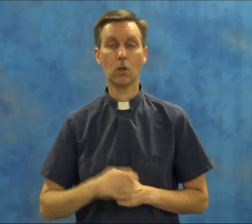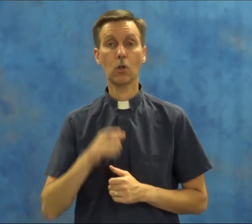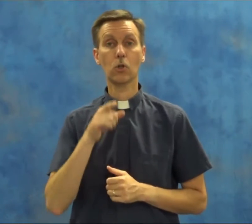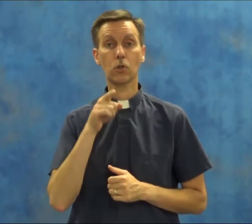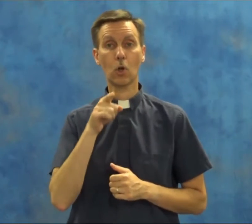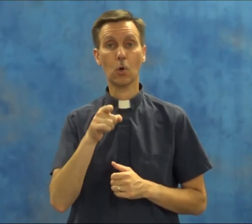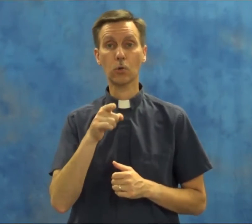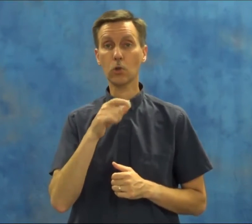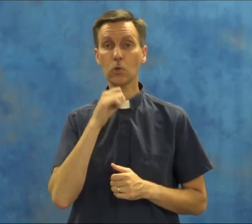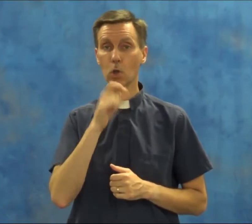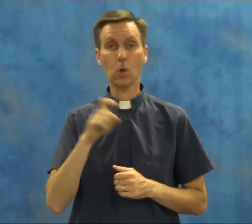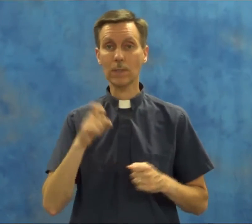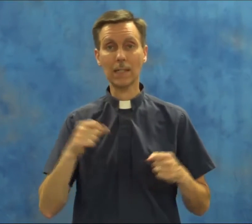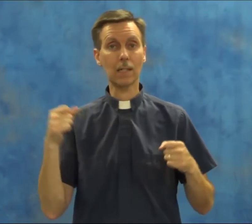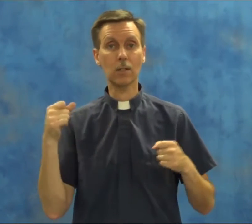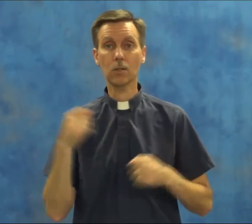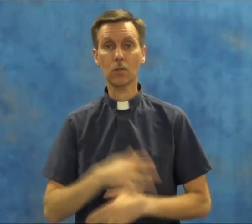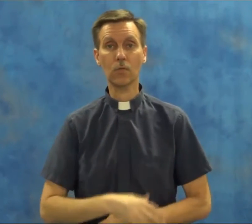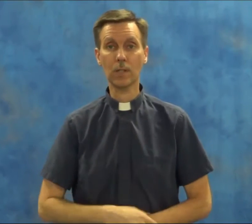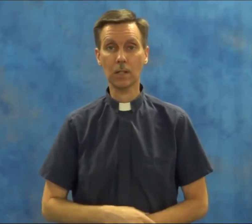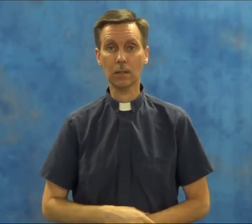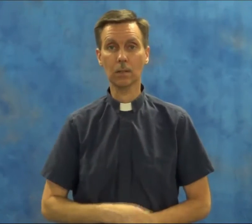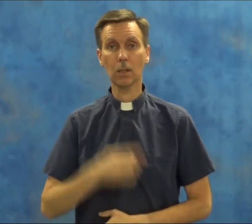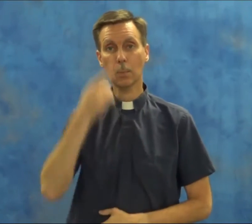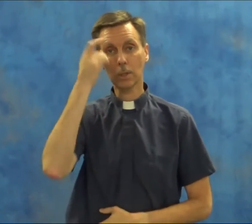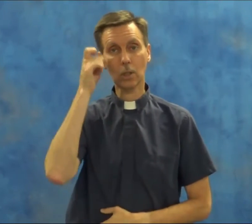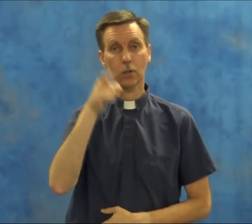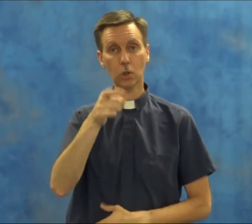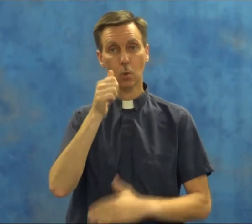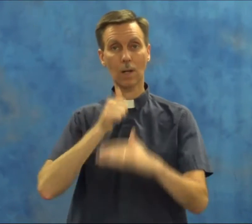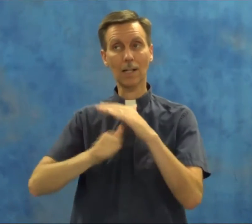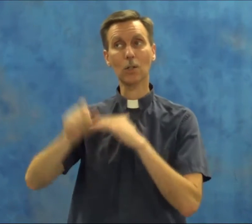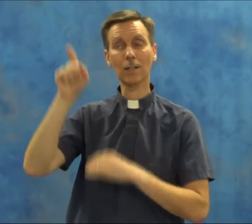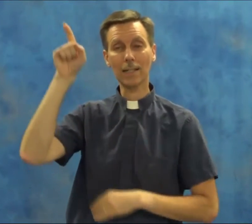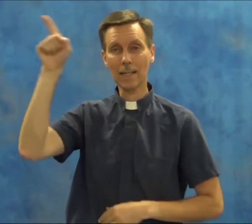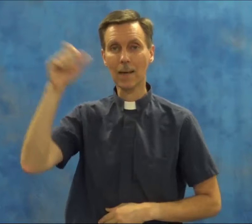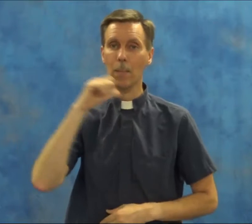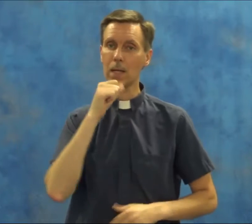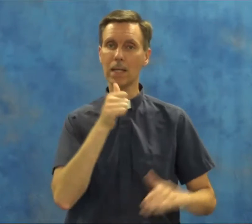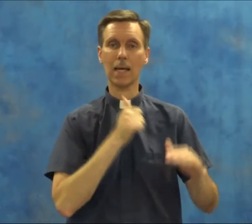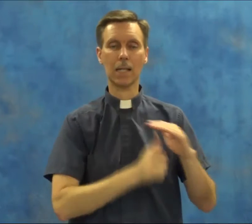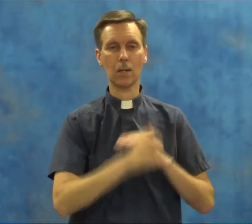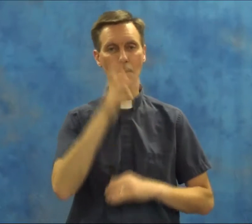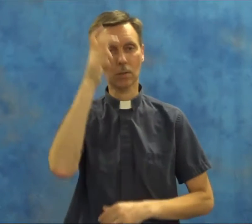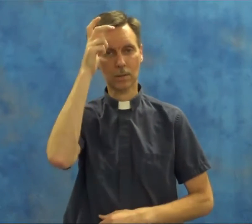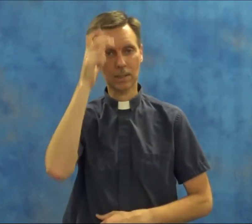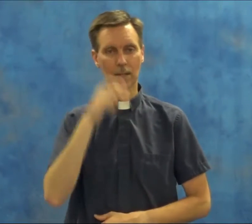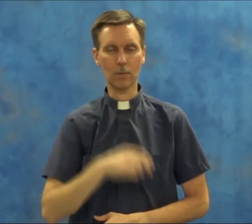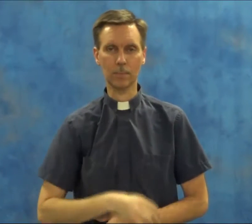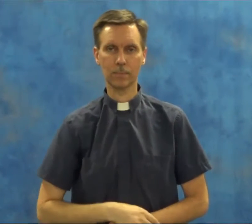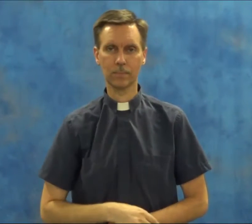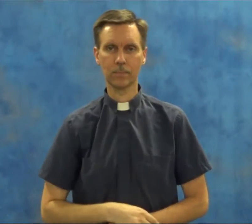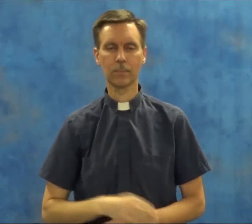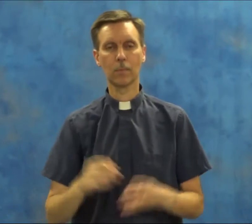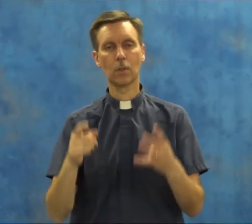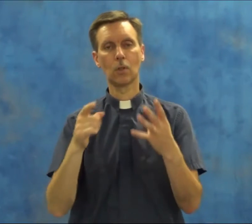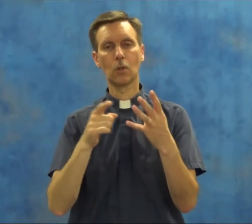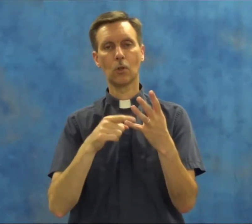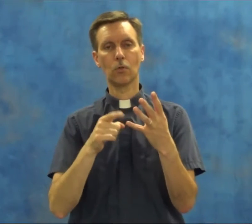So, you don't need to fear. Because you are under him, not under the devil. But,